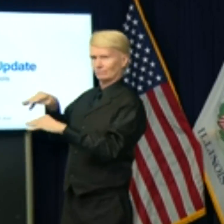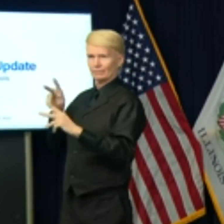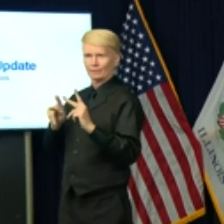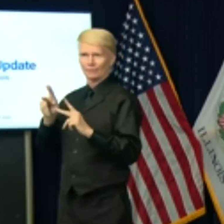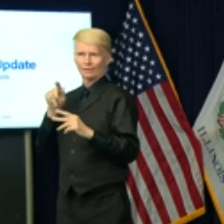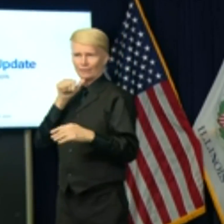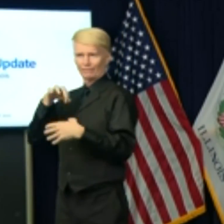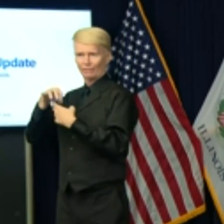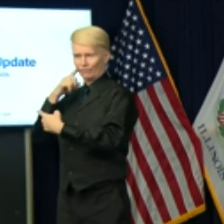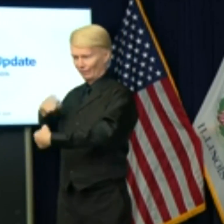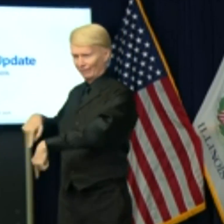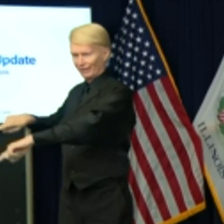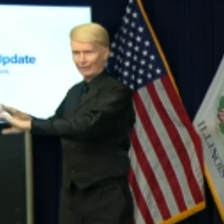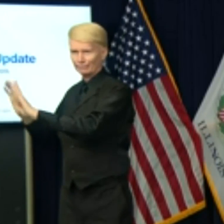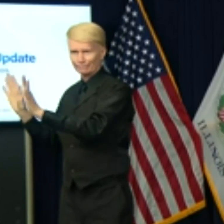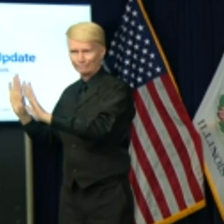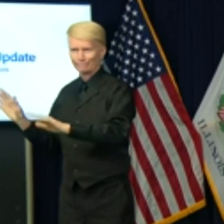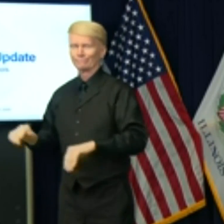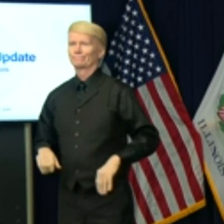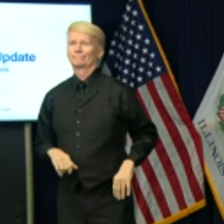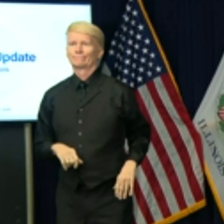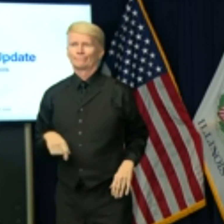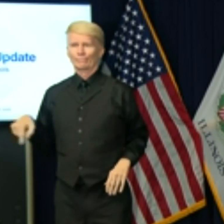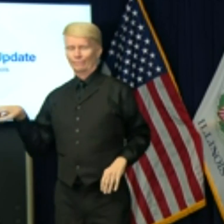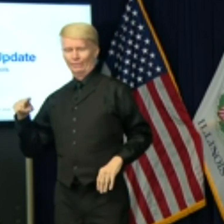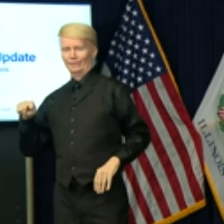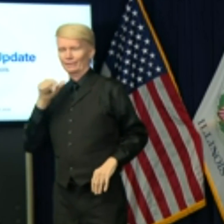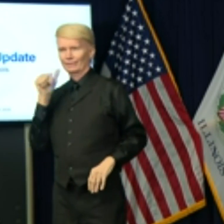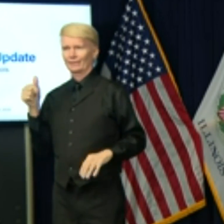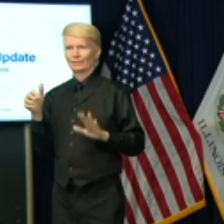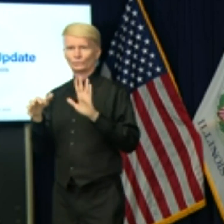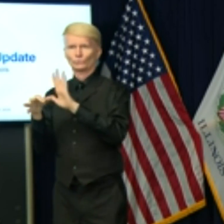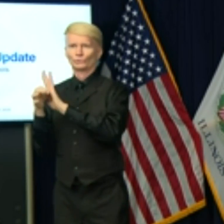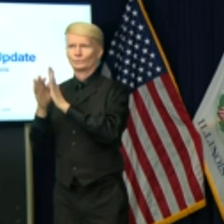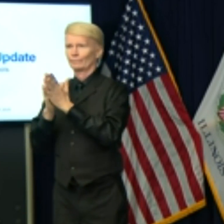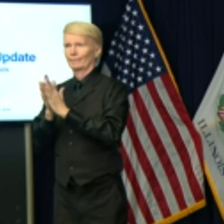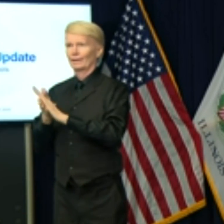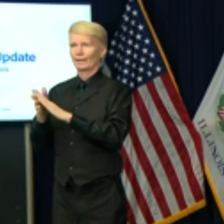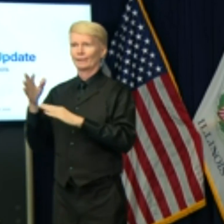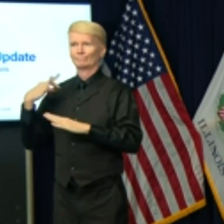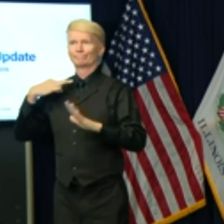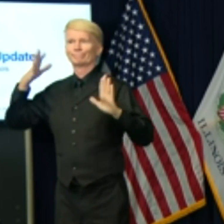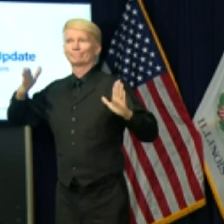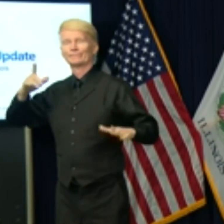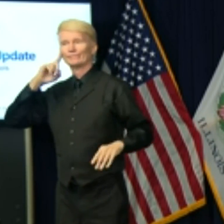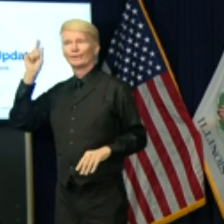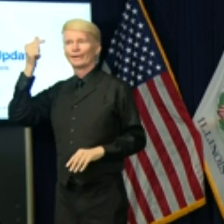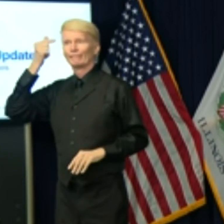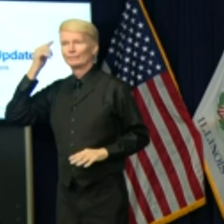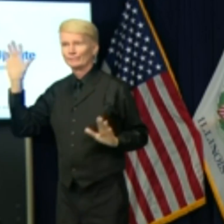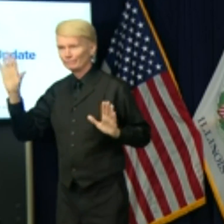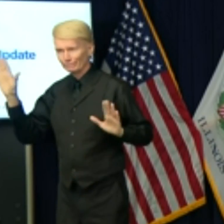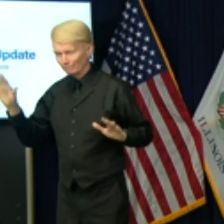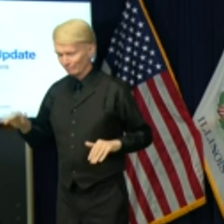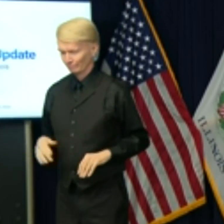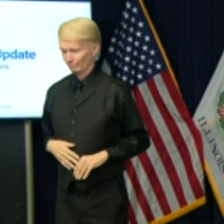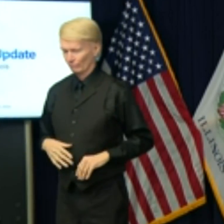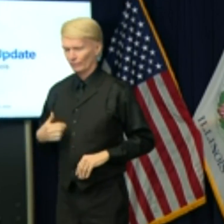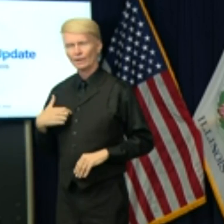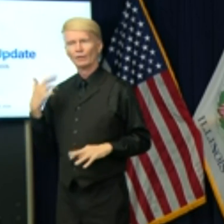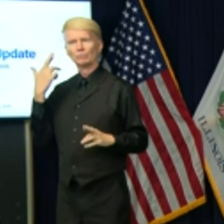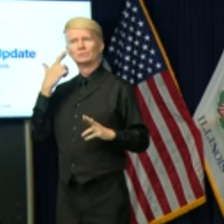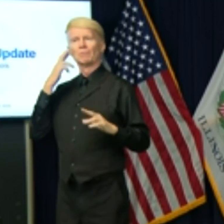elected to anything. They did not choose this public life. And I have a reasonable expectation that their